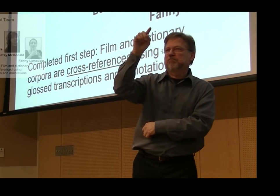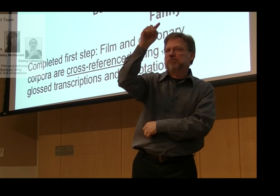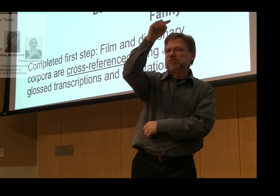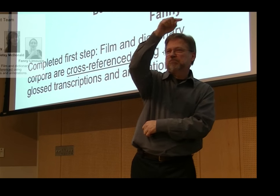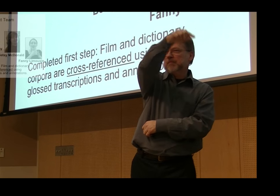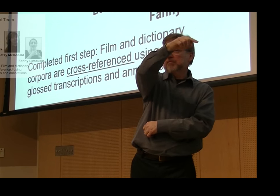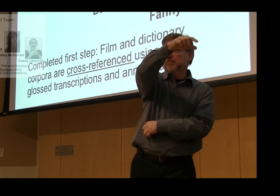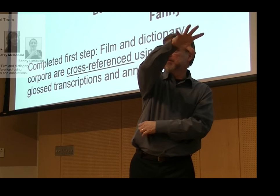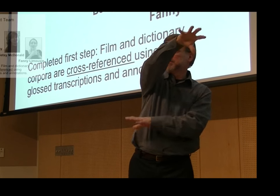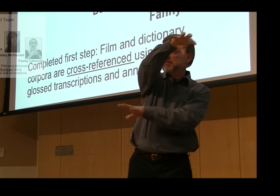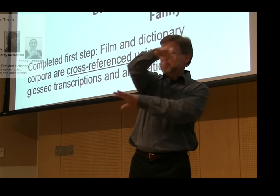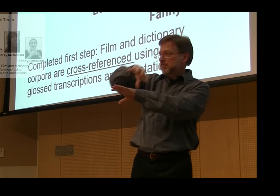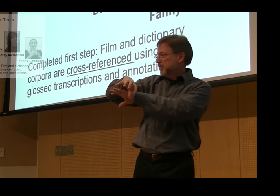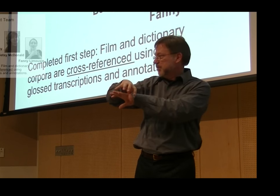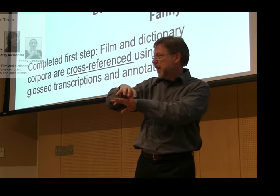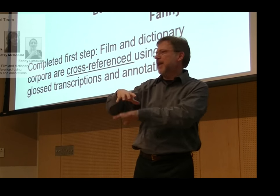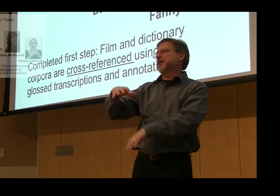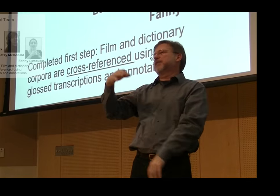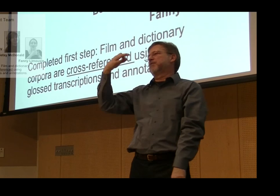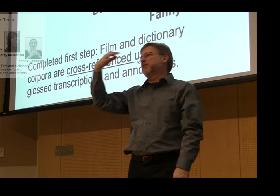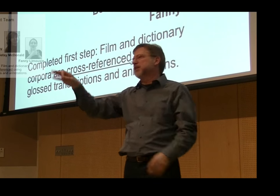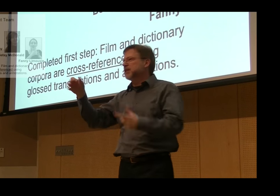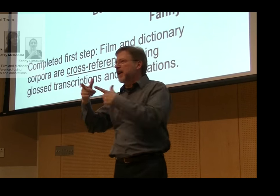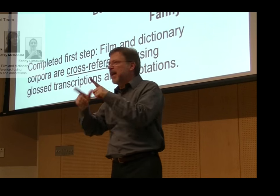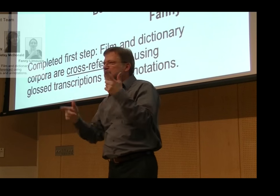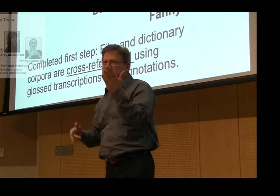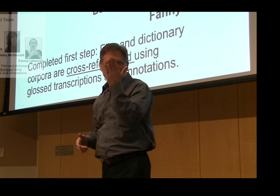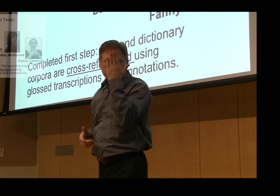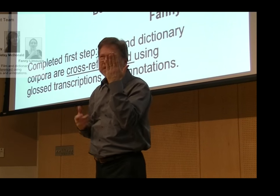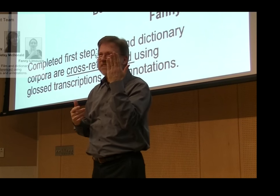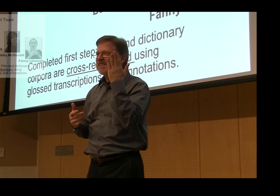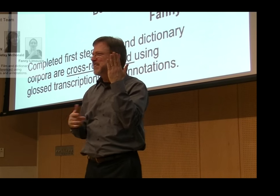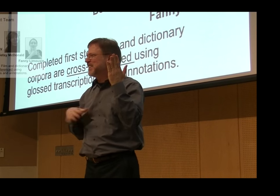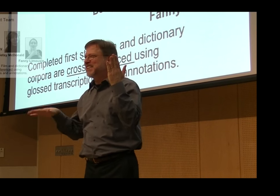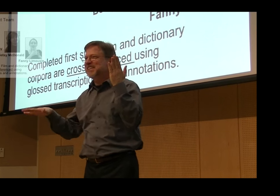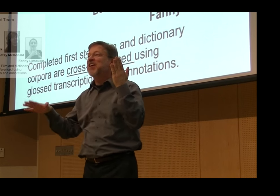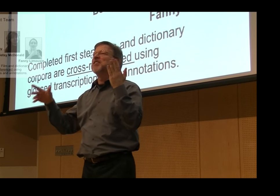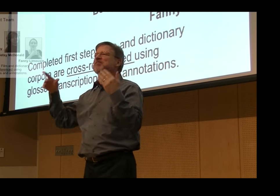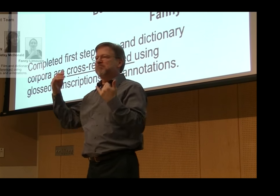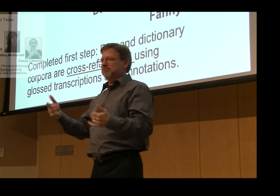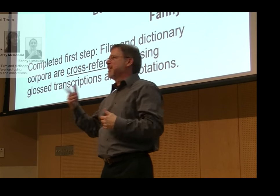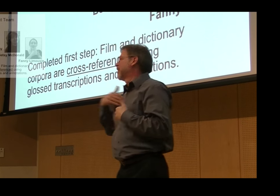to France and incorporating early forms of French sign language so that we could do cross-reference